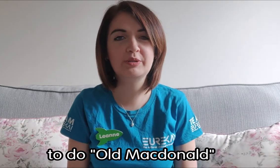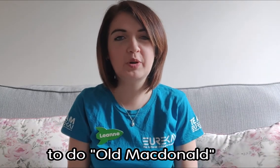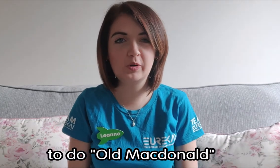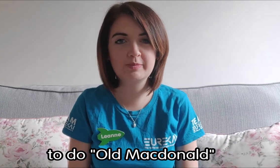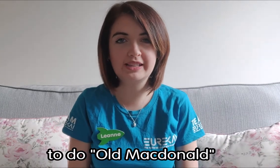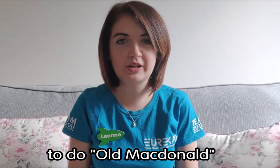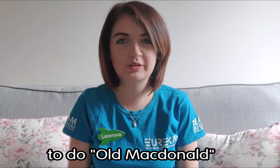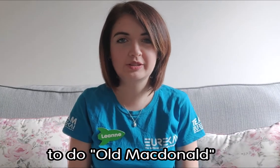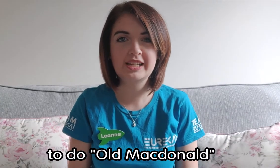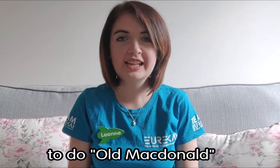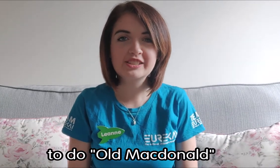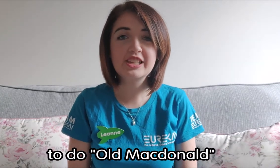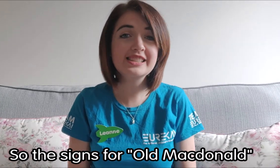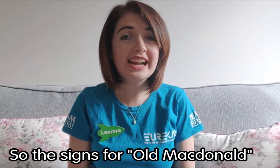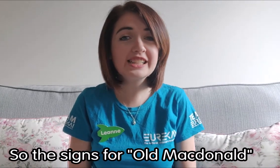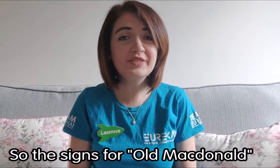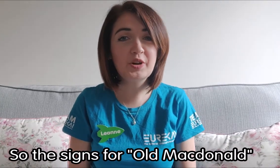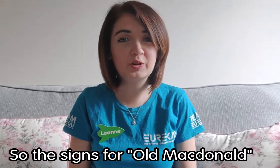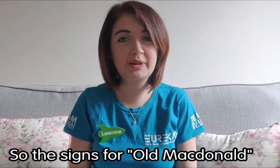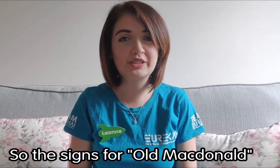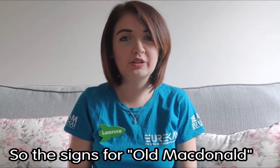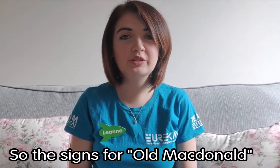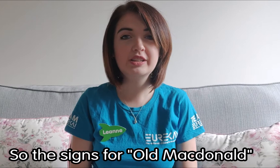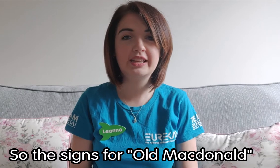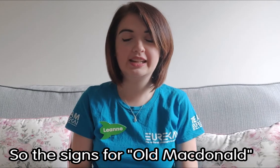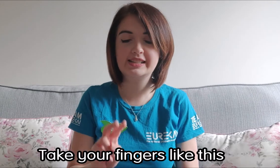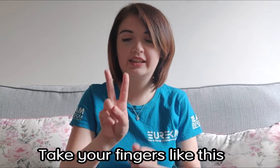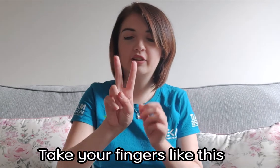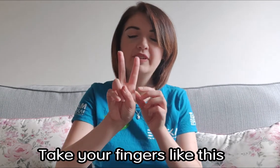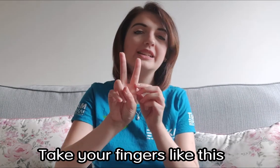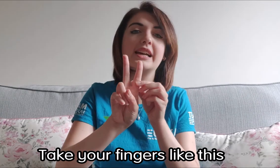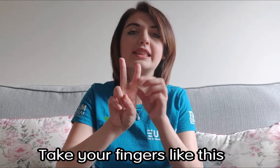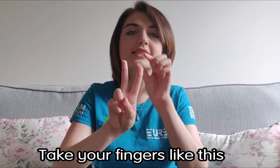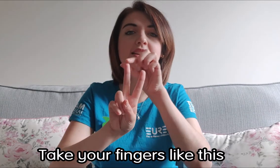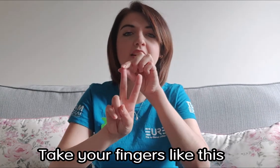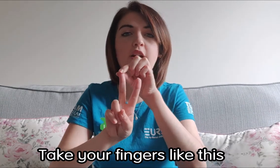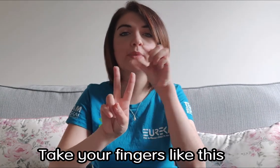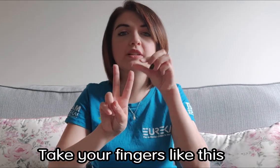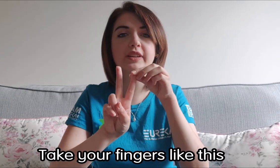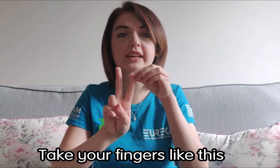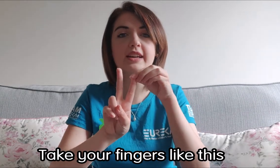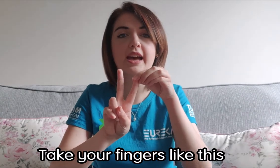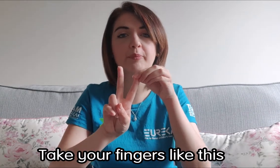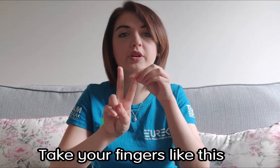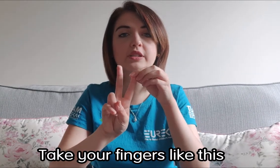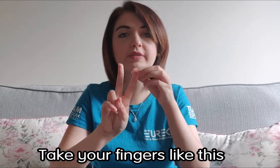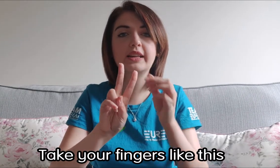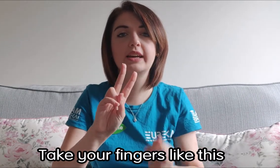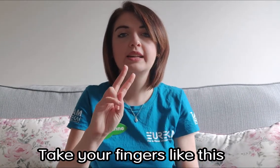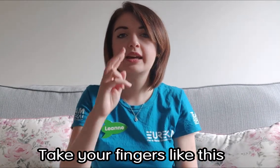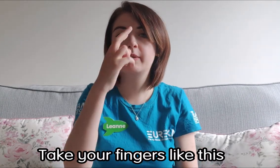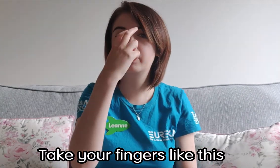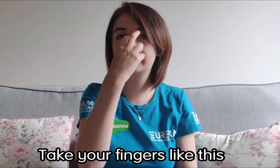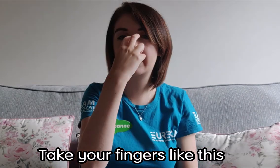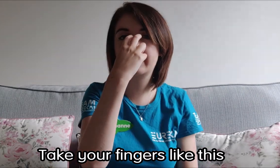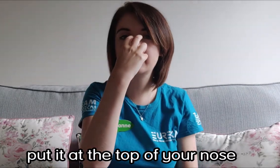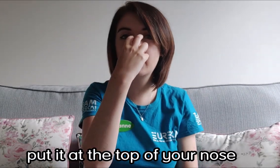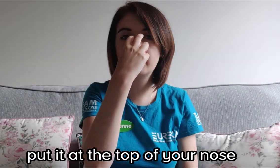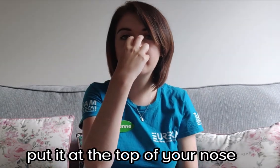do old macdonald so the signs for old macdonald you're to take your fingers like this your middle finger and pointer finger and put it at the top of your